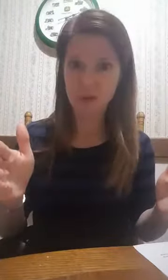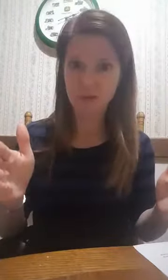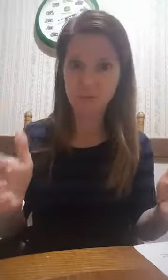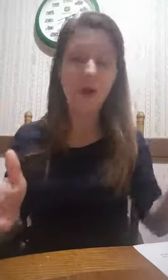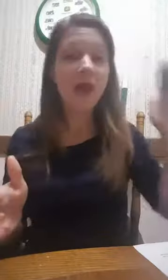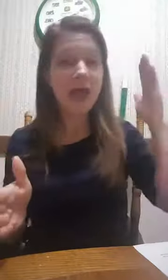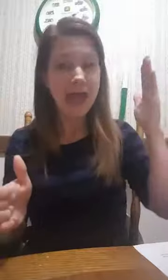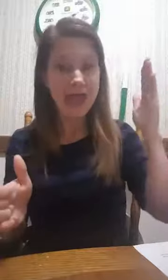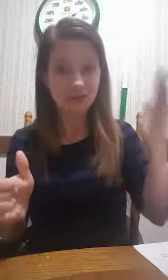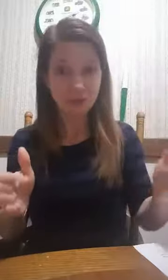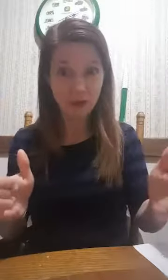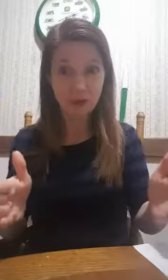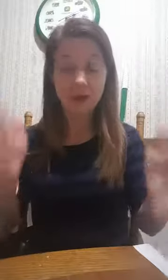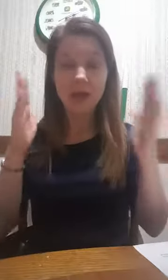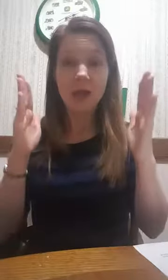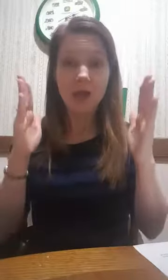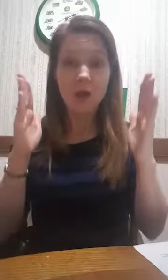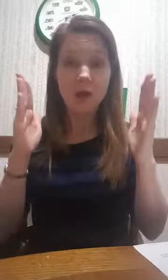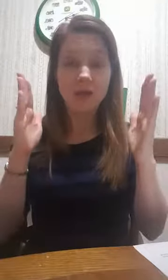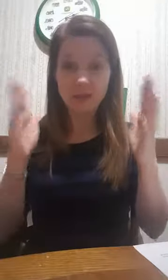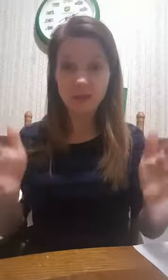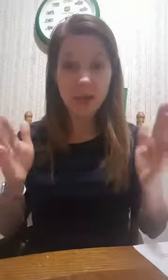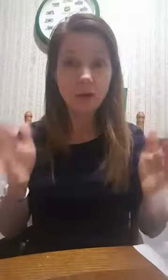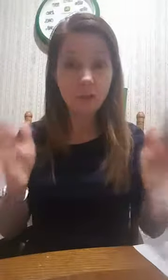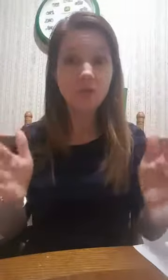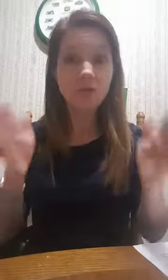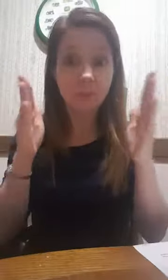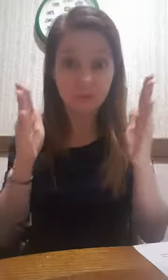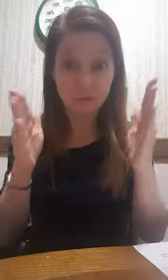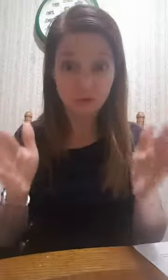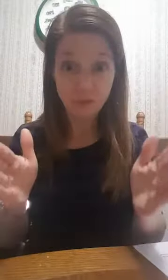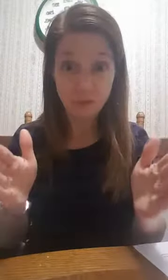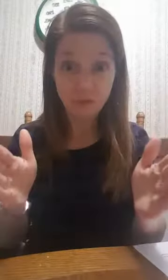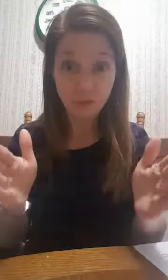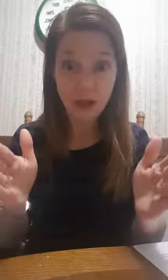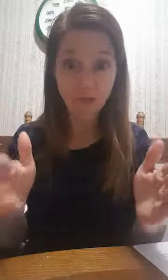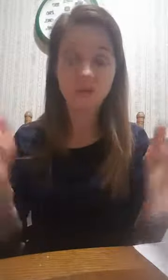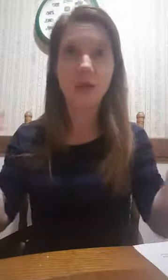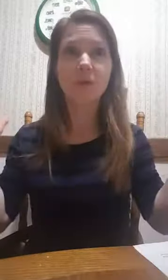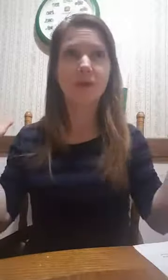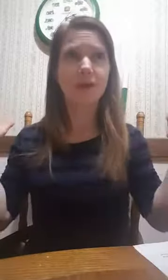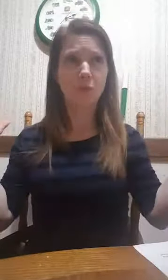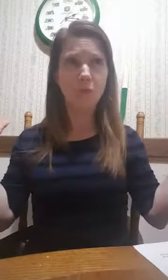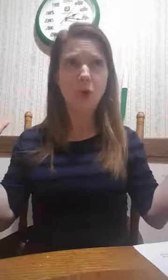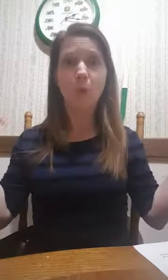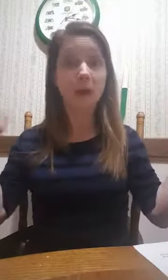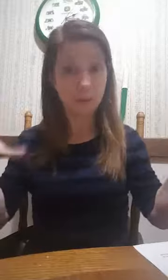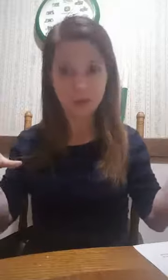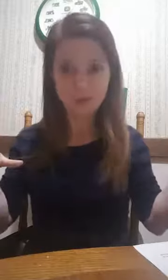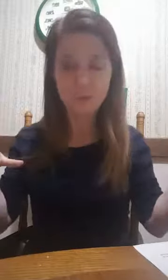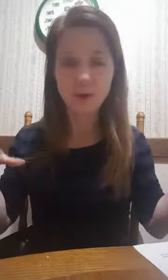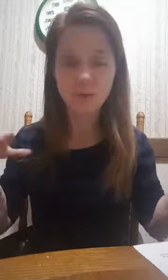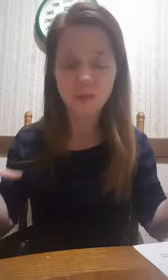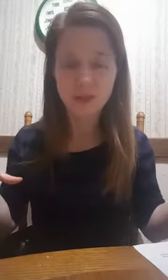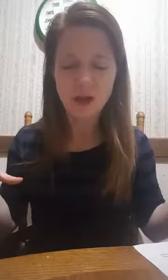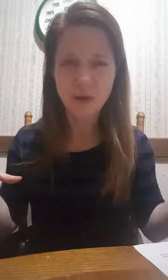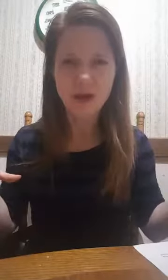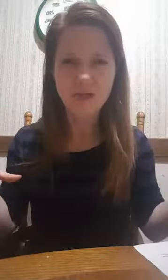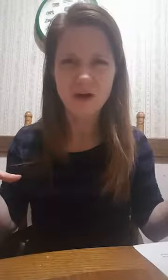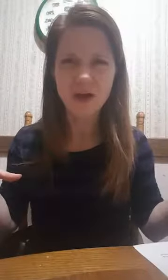minutes from now, and 2 o'clock. It doesn't matter when you sleep as long as you're sleeping in those hours. And I was like, whoa, when I read this book, it was in the summer, and I thought,